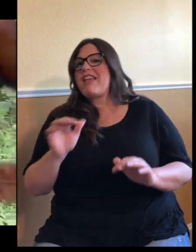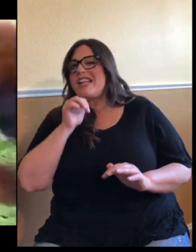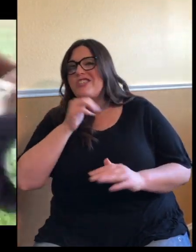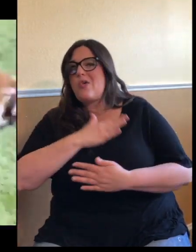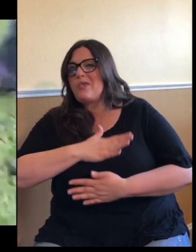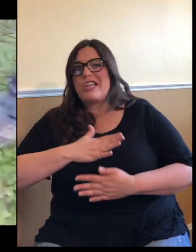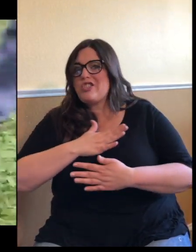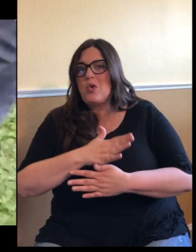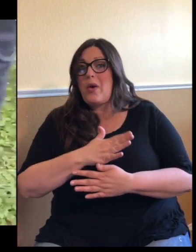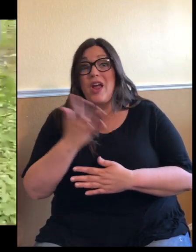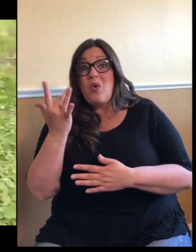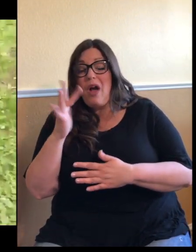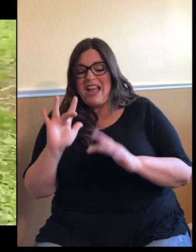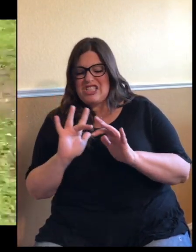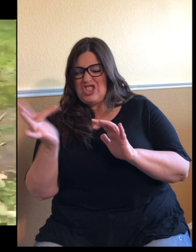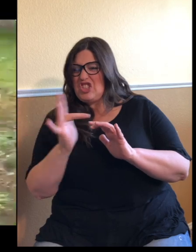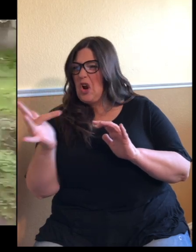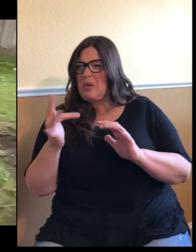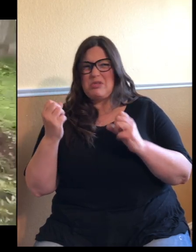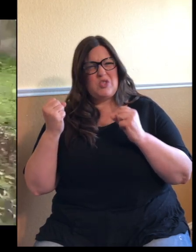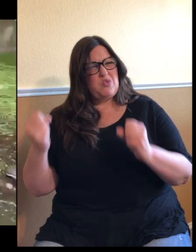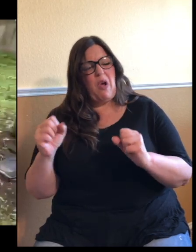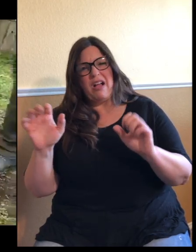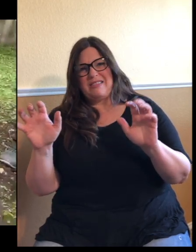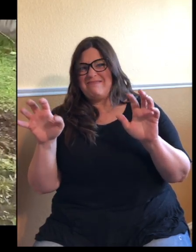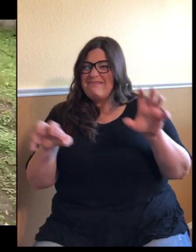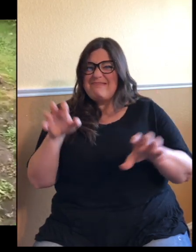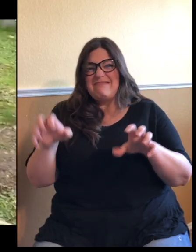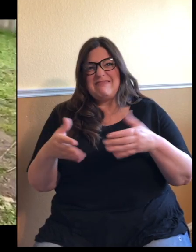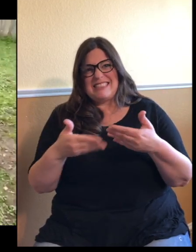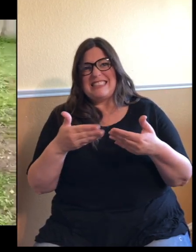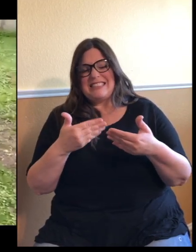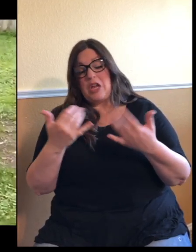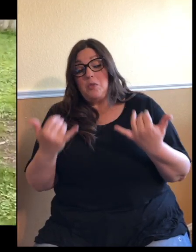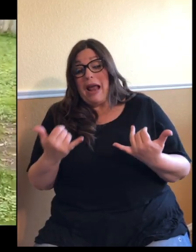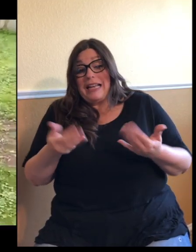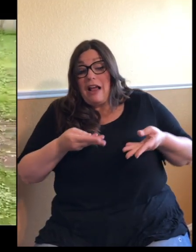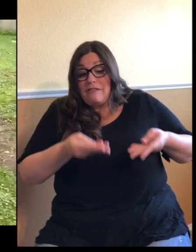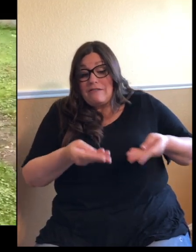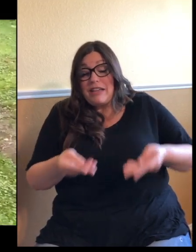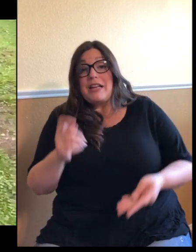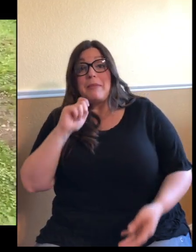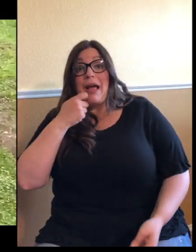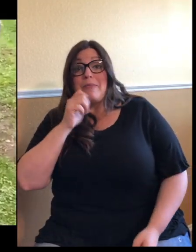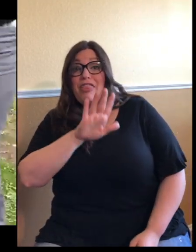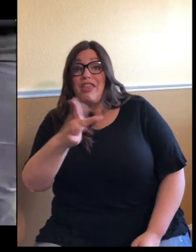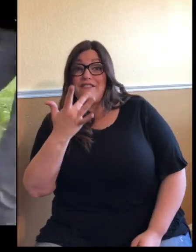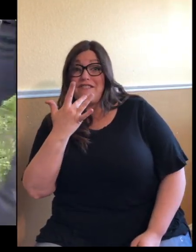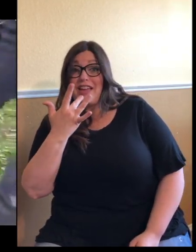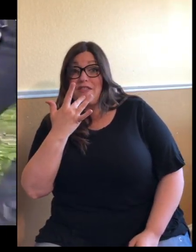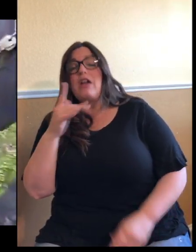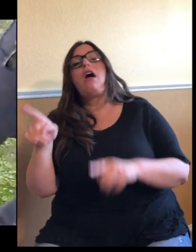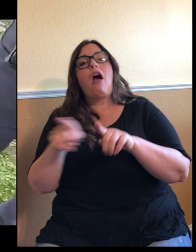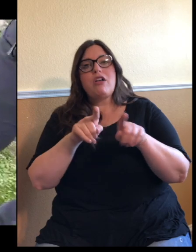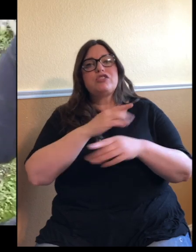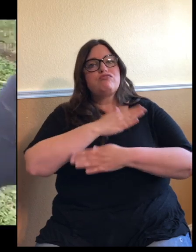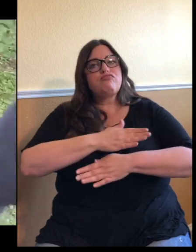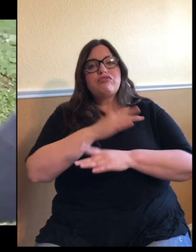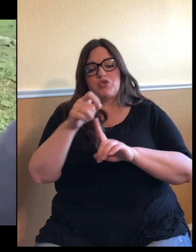like I said, sharp claws and very strong. Right now we're just feeding them some apple, which is a favorite of theirs. They also eat some banana. So